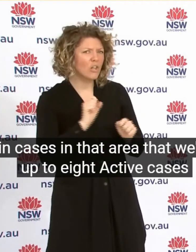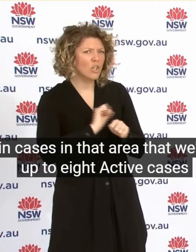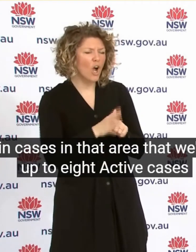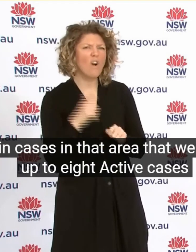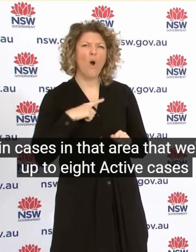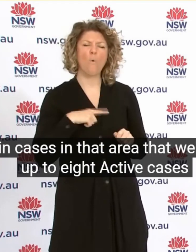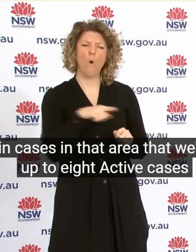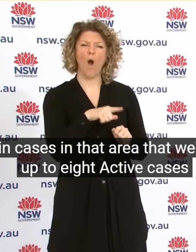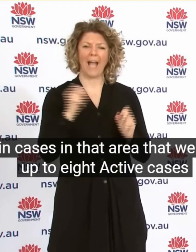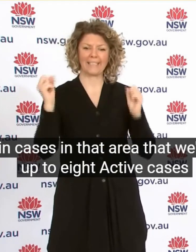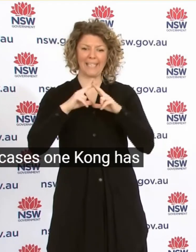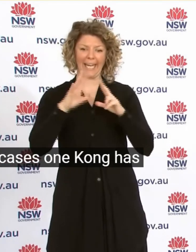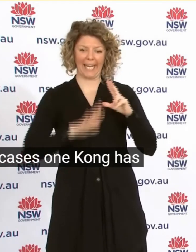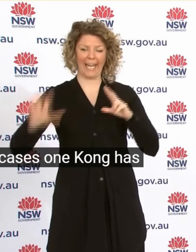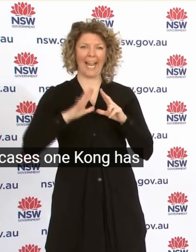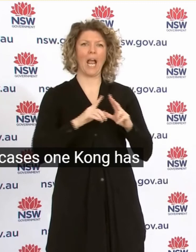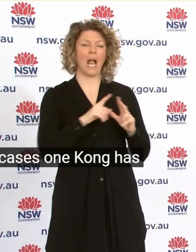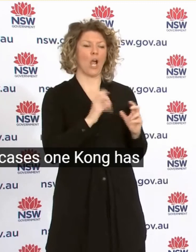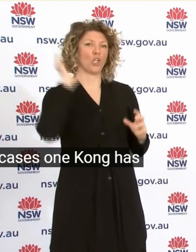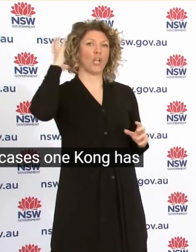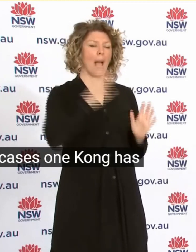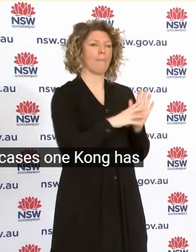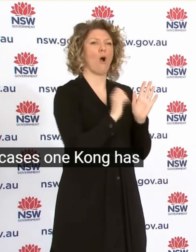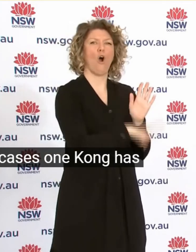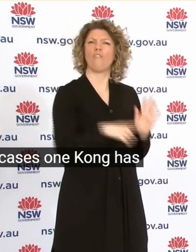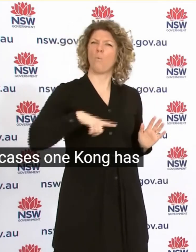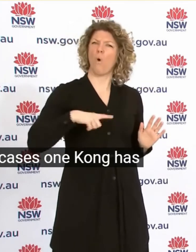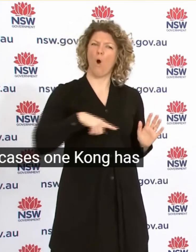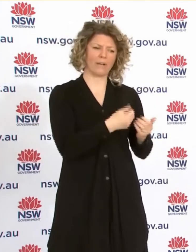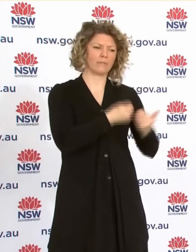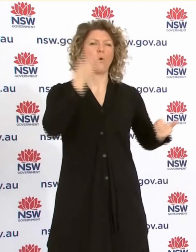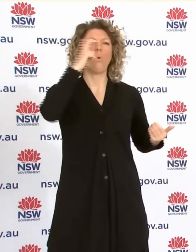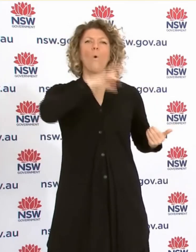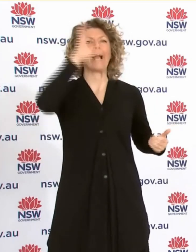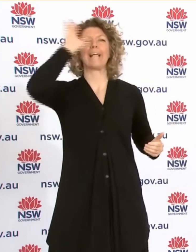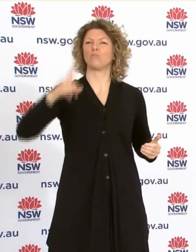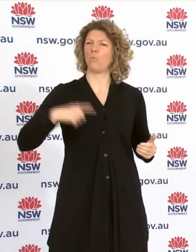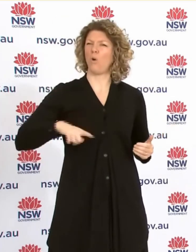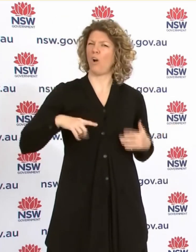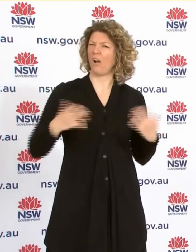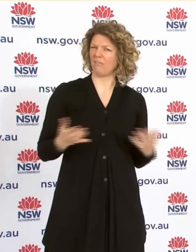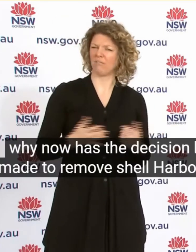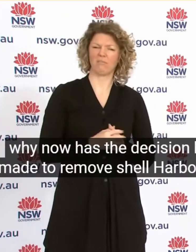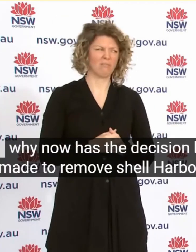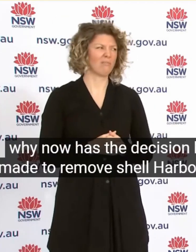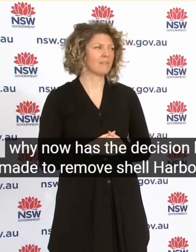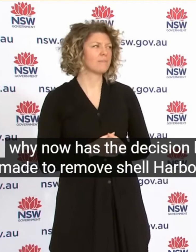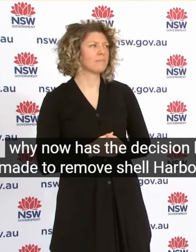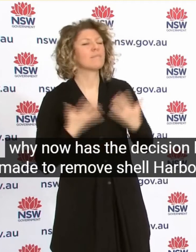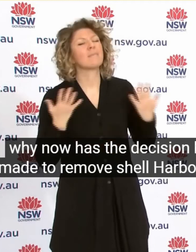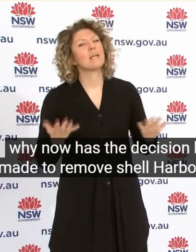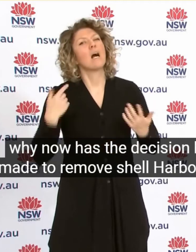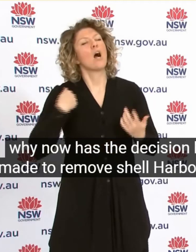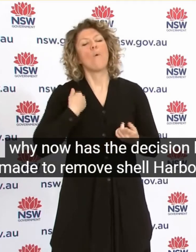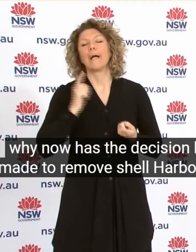To Remove Shell Harbour From Greater Sydney Can You Explain To That Is An Administrative Issue Because Ultimately We May Still Dec